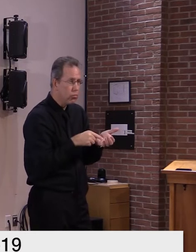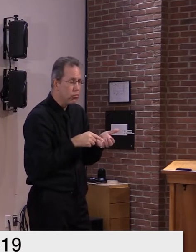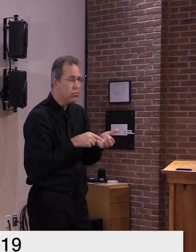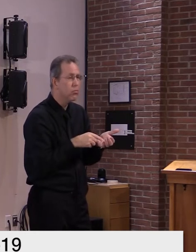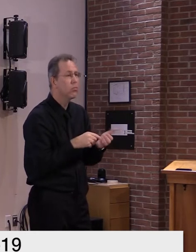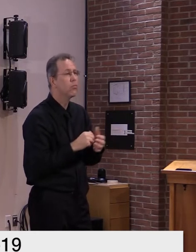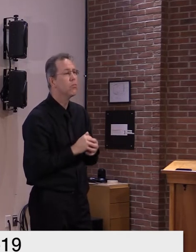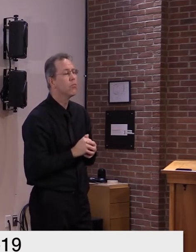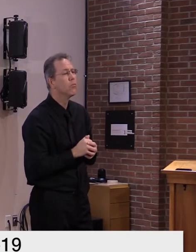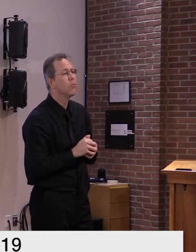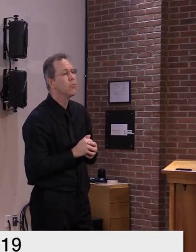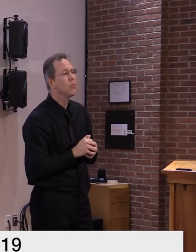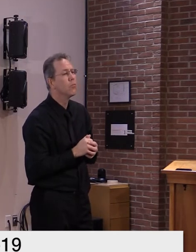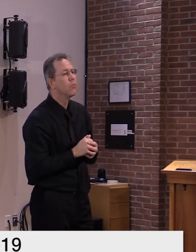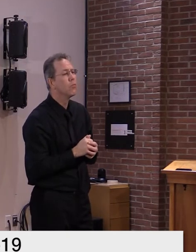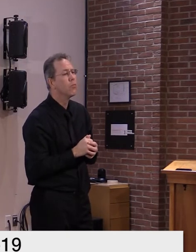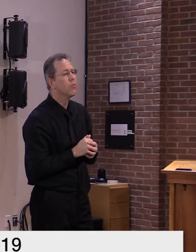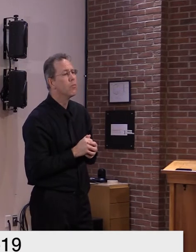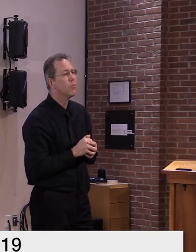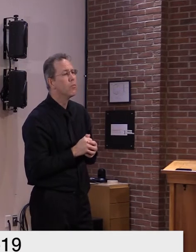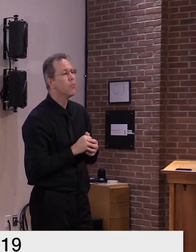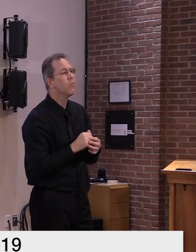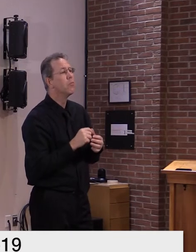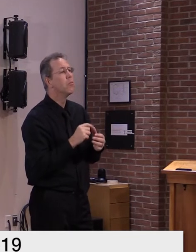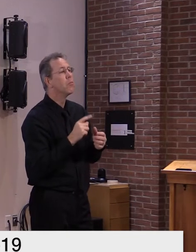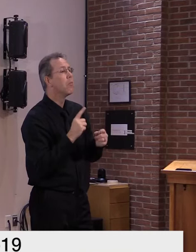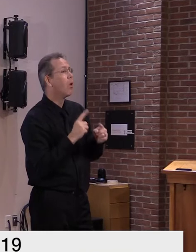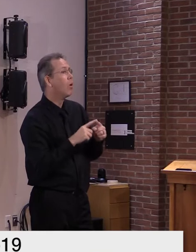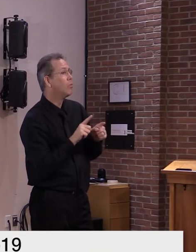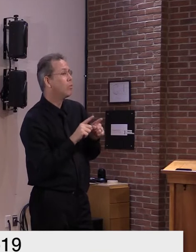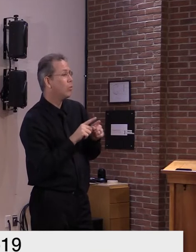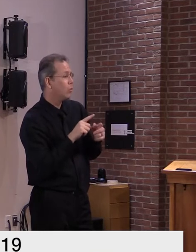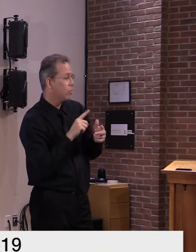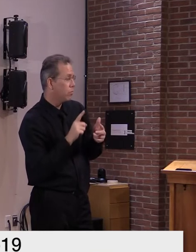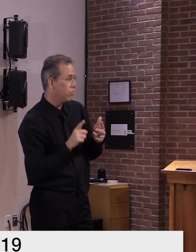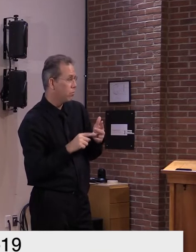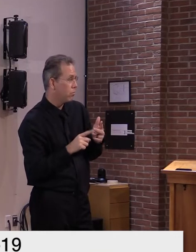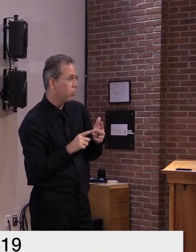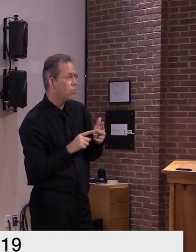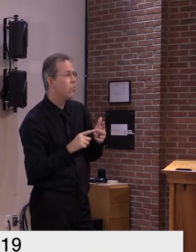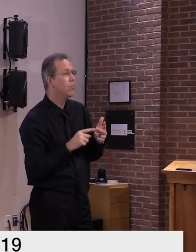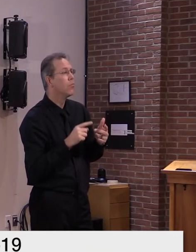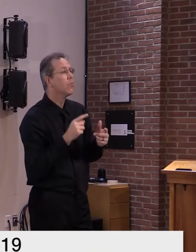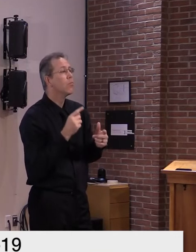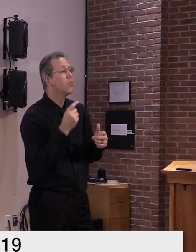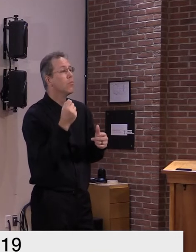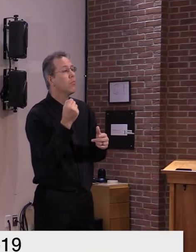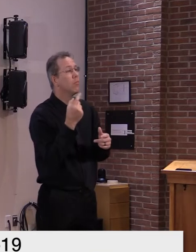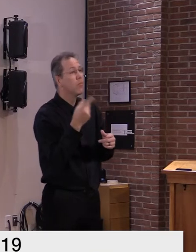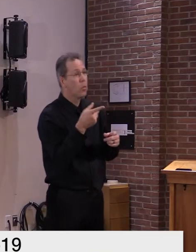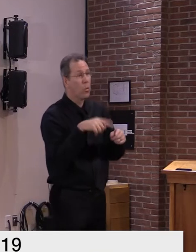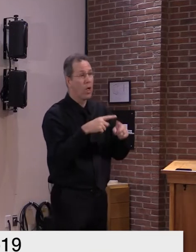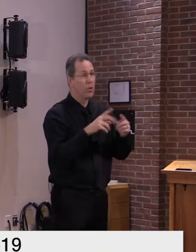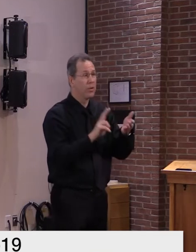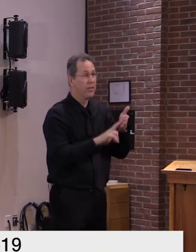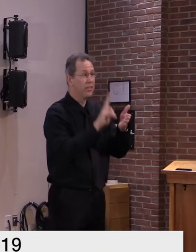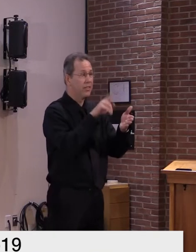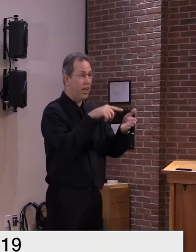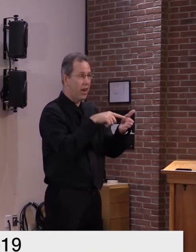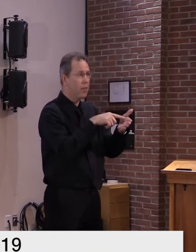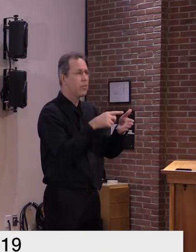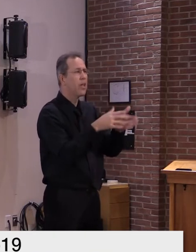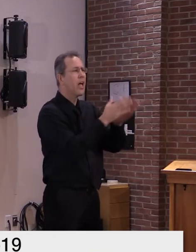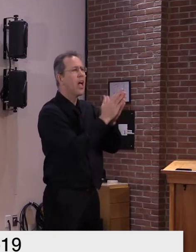access to service for that um you can when you sign up you can receive notifications uh